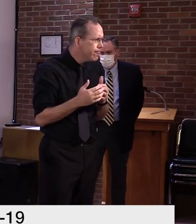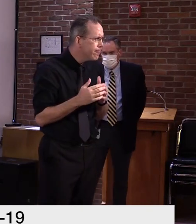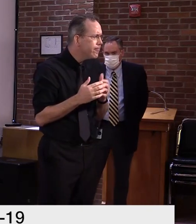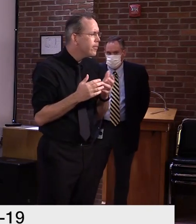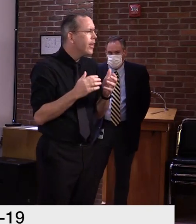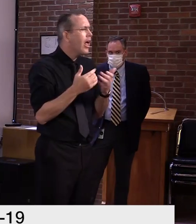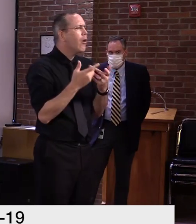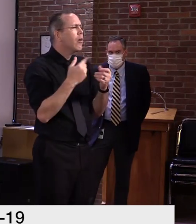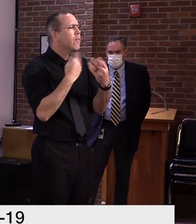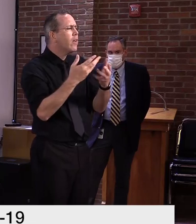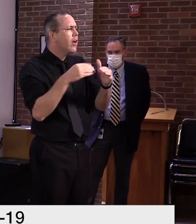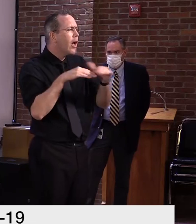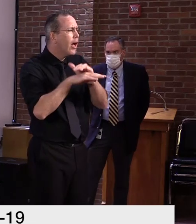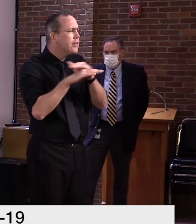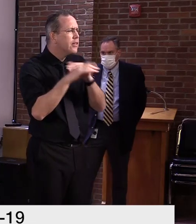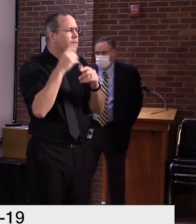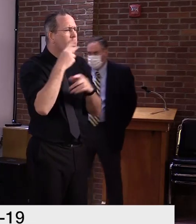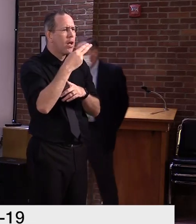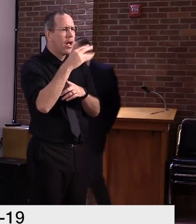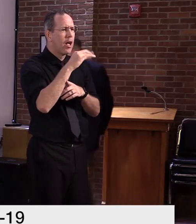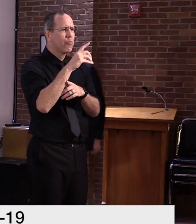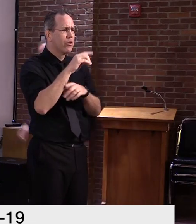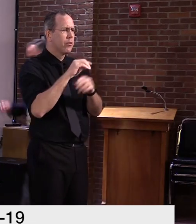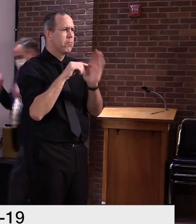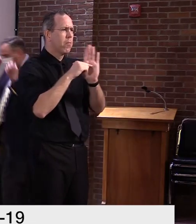the next six weeks when school starts back up?